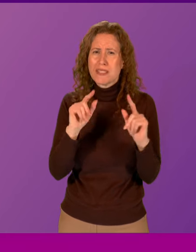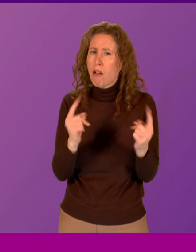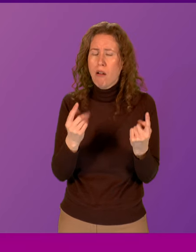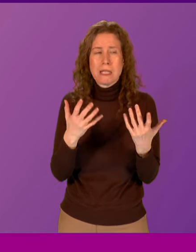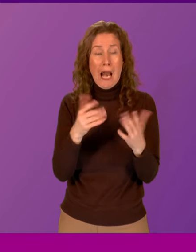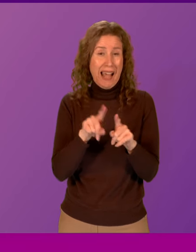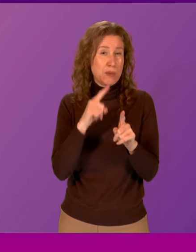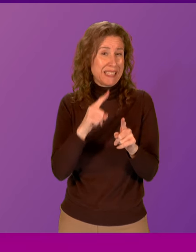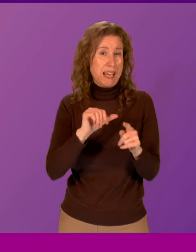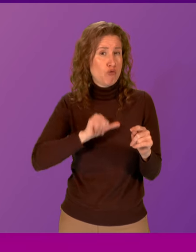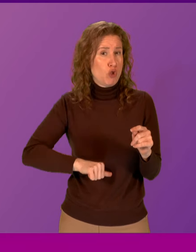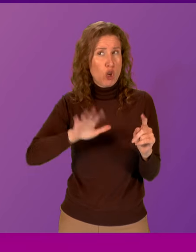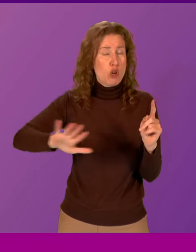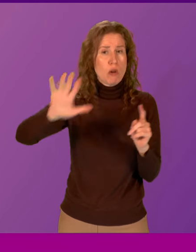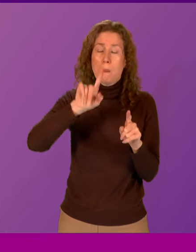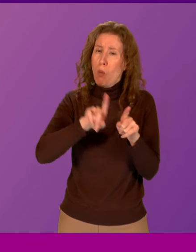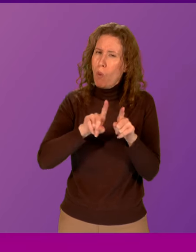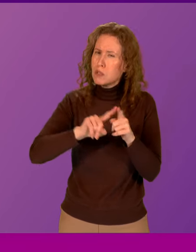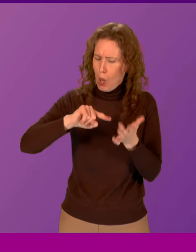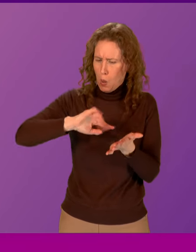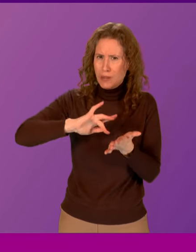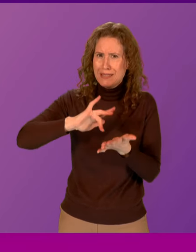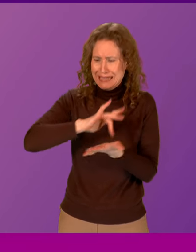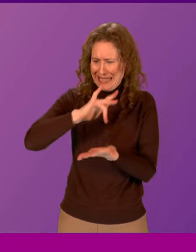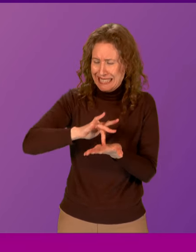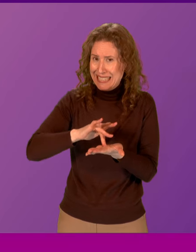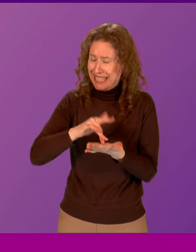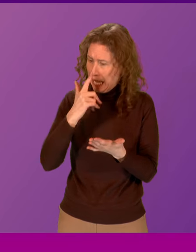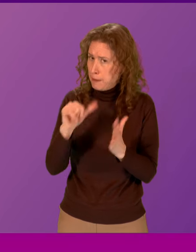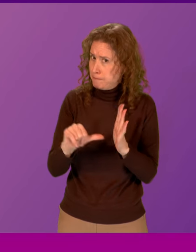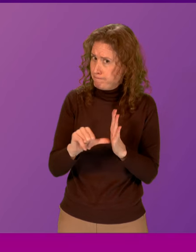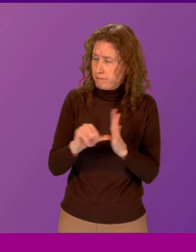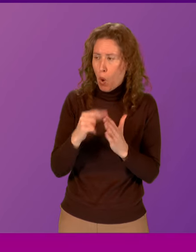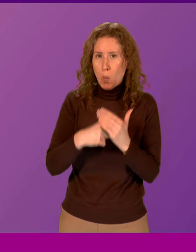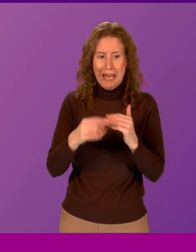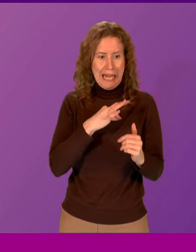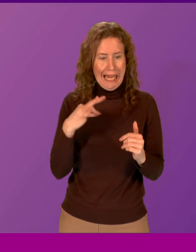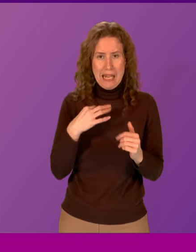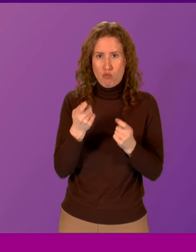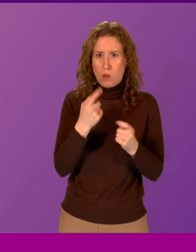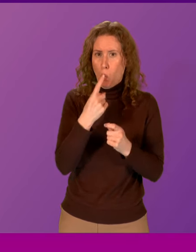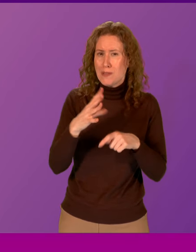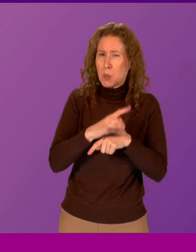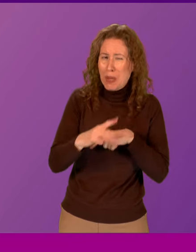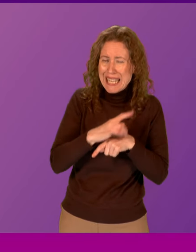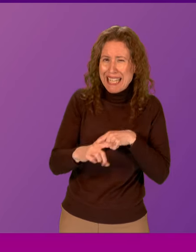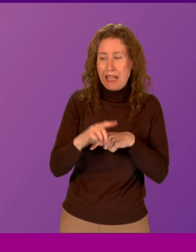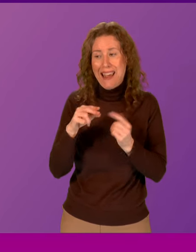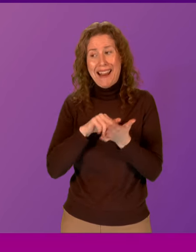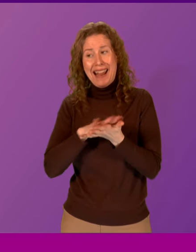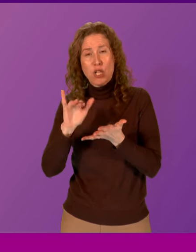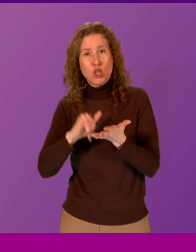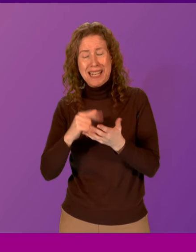was mentioned, in rural areas. Even in more urban areas, clinic times can be limited to one session per week. And NHS Inform indicates workforce